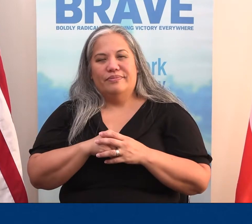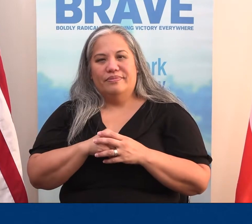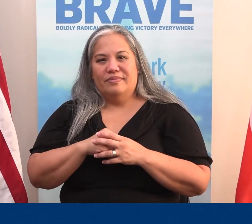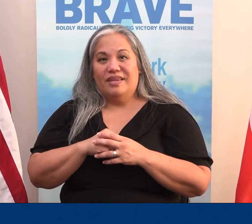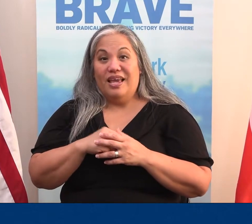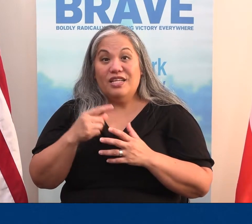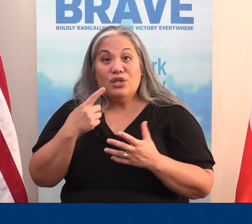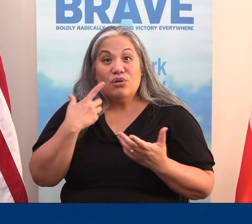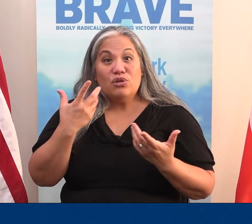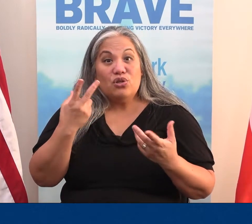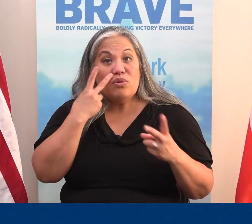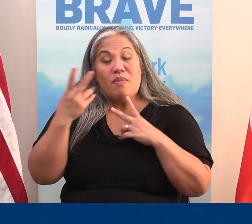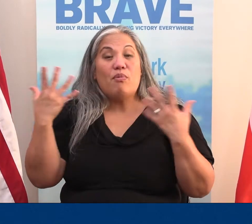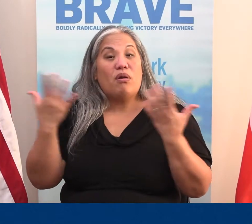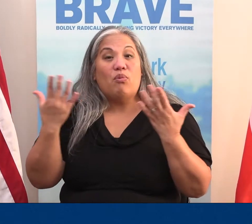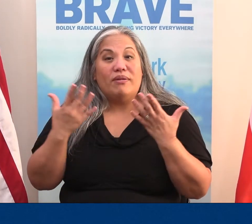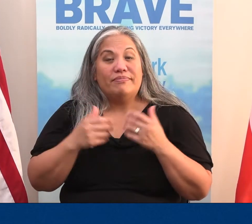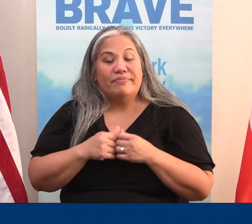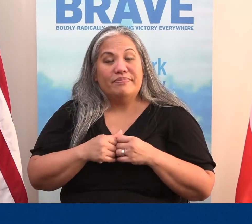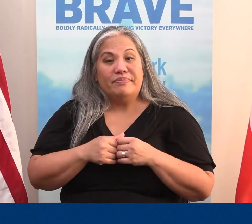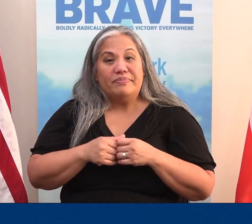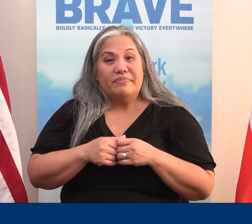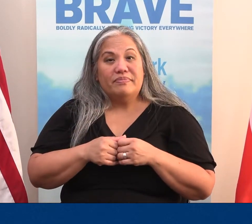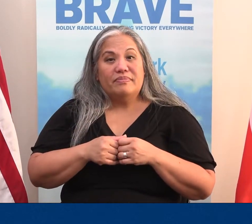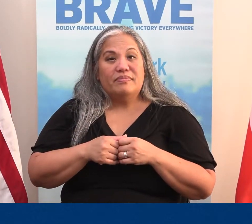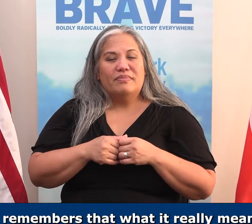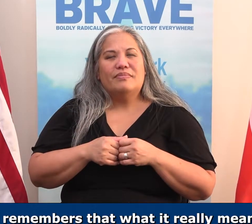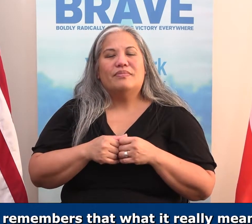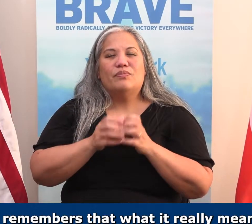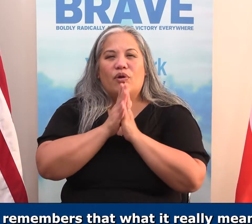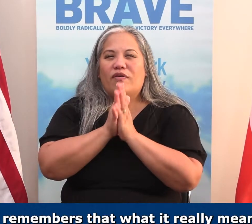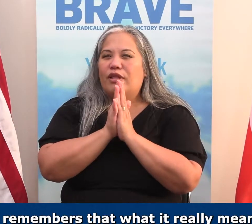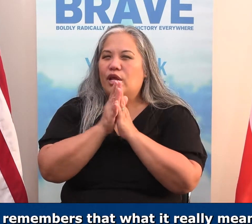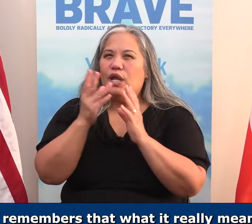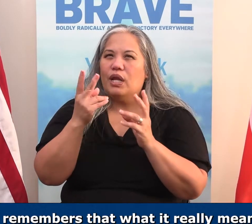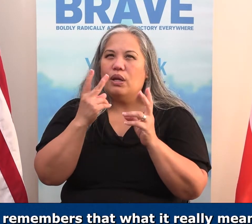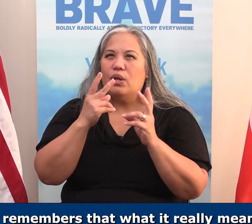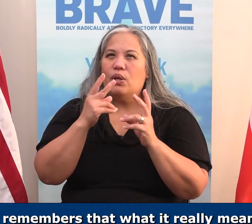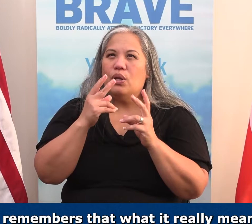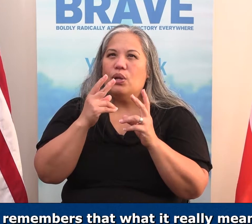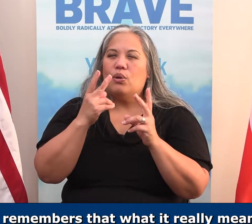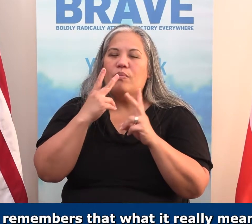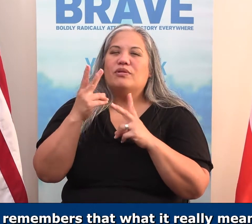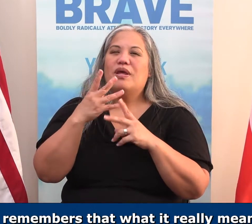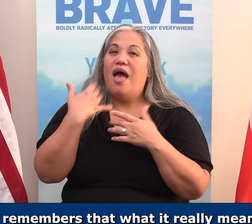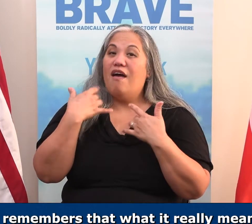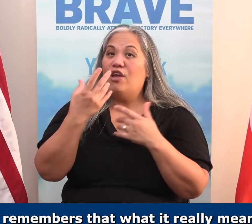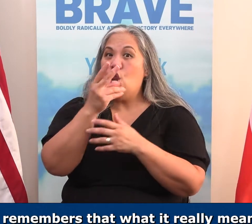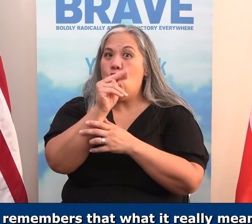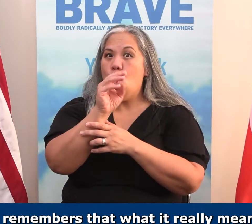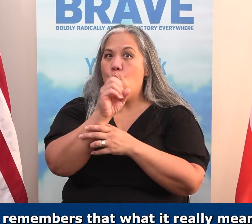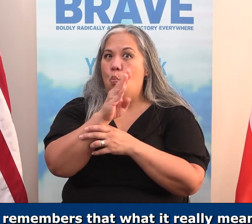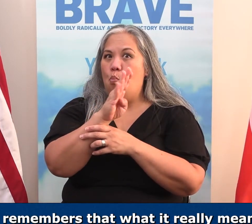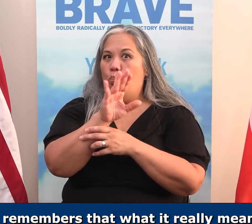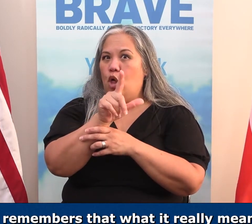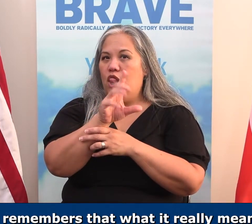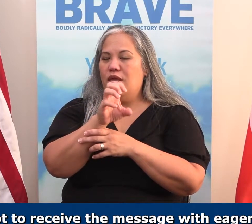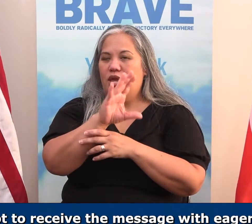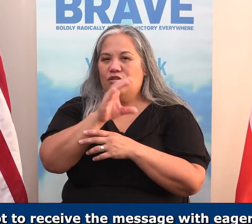I said, what do you remember about it? Well, prayerfully, he remembers that what it really means to have a noble character is that you've got